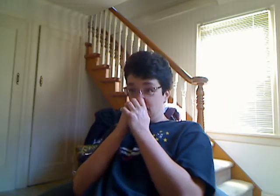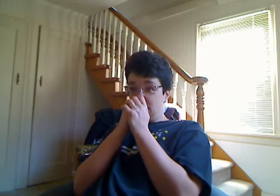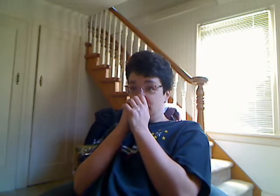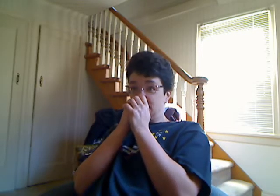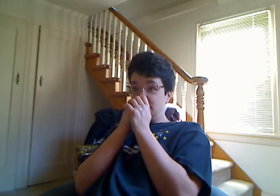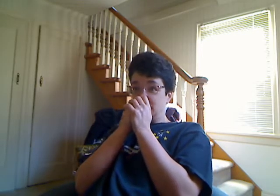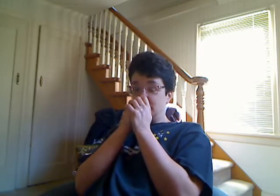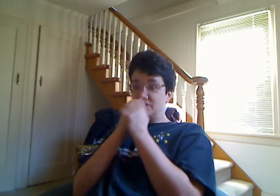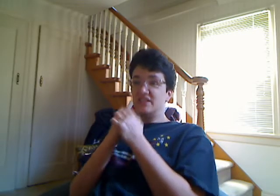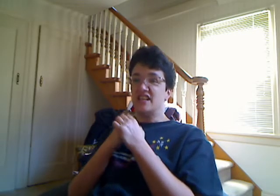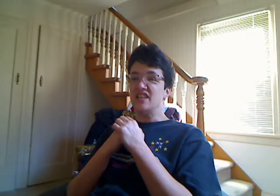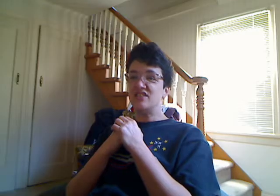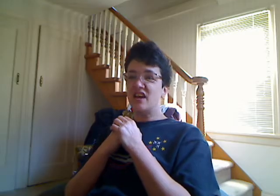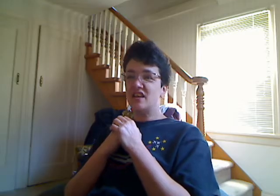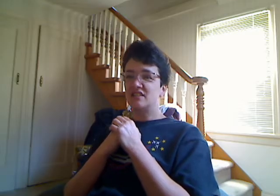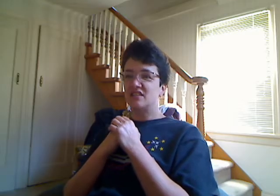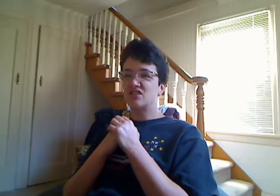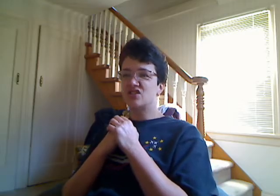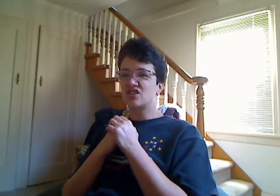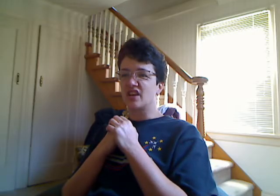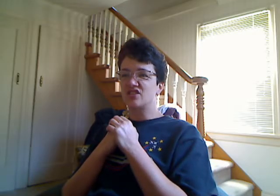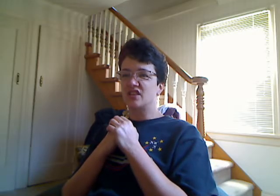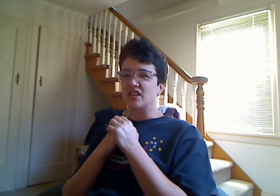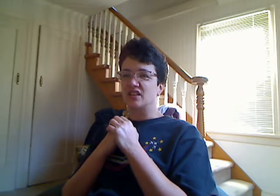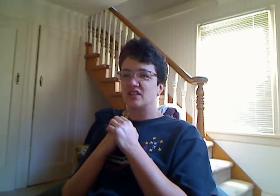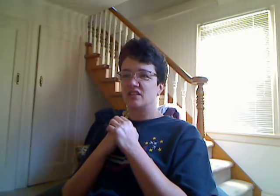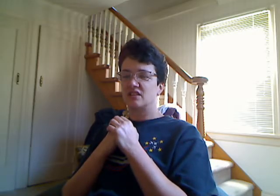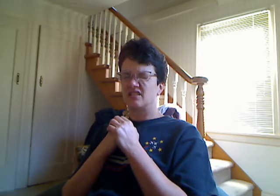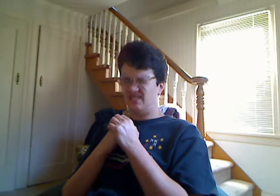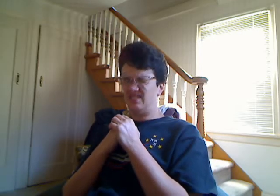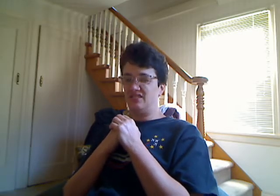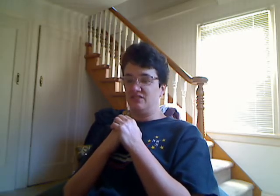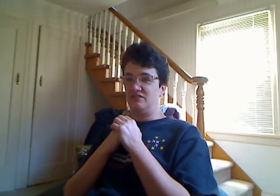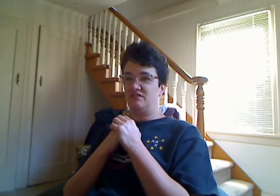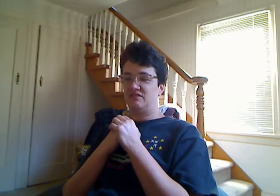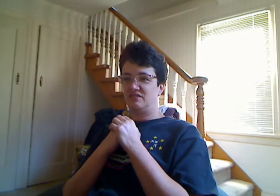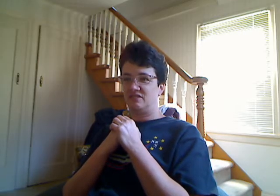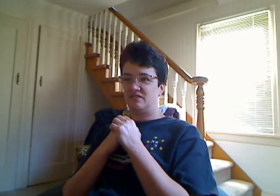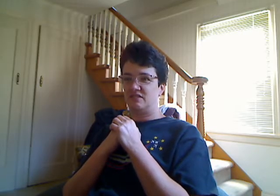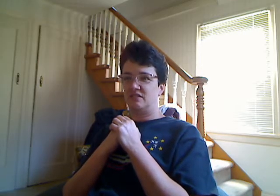Can you guys smell it? I'm gonna eat that? That's disgusting. Honestly, it's not that bad.